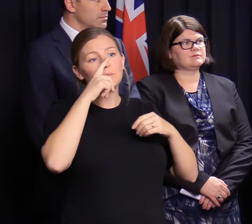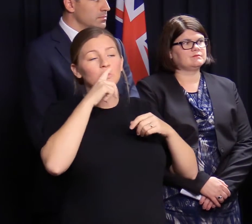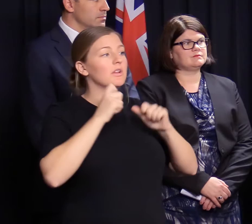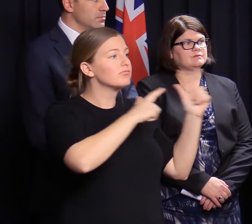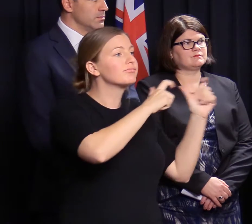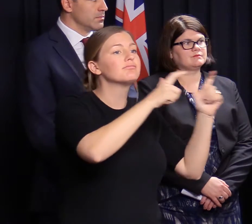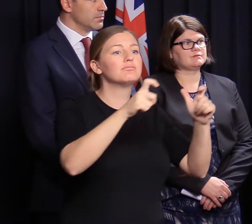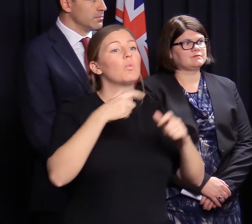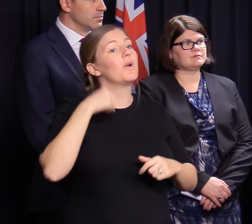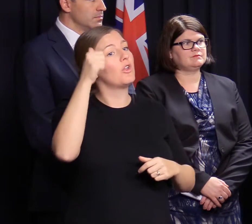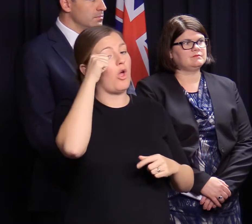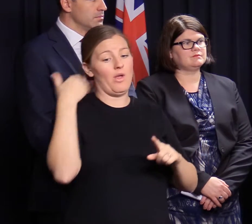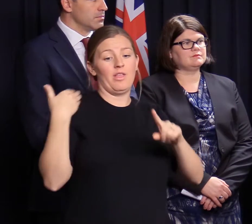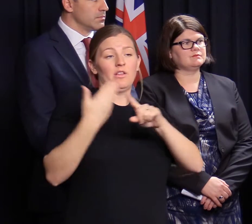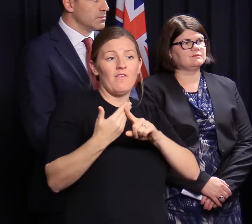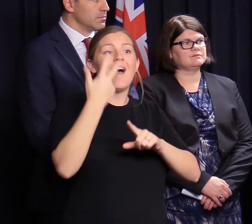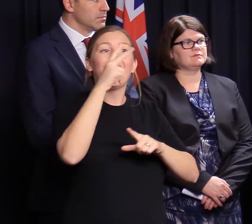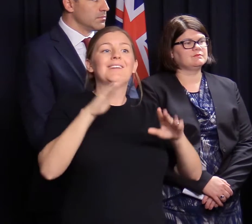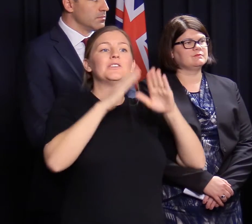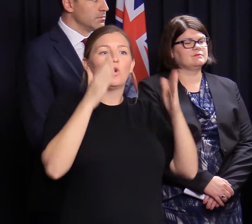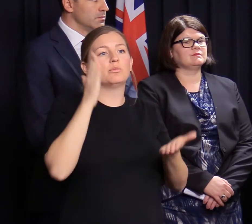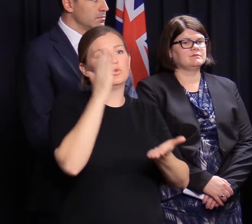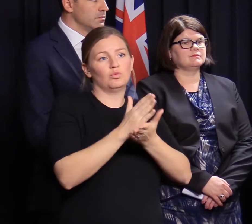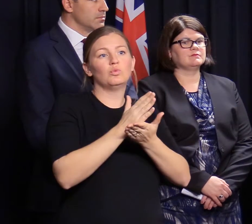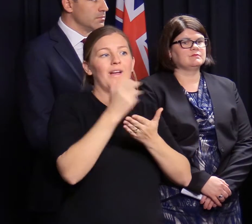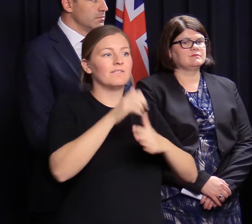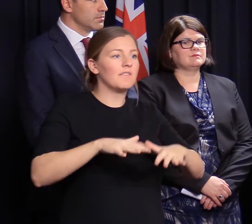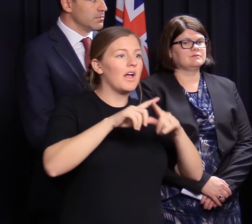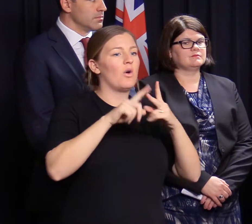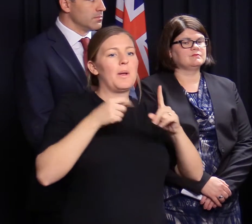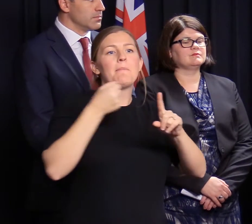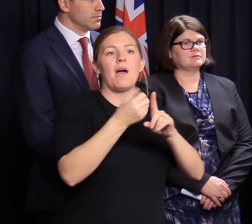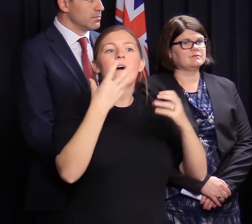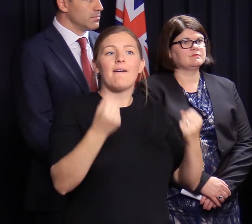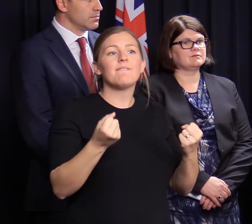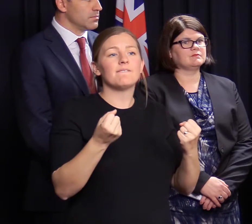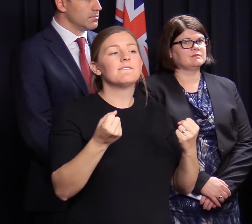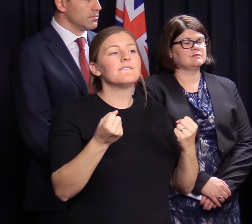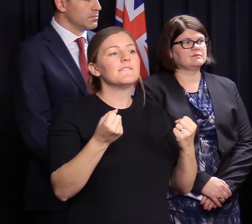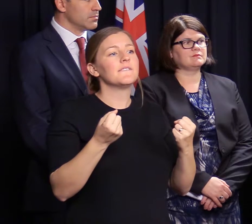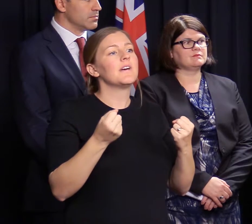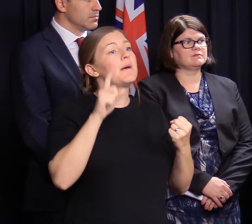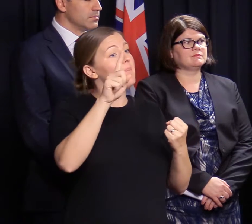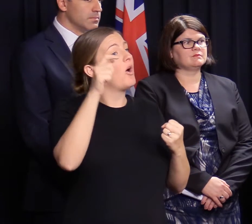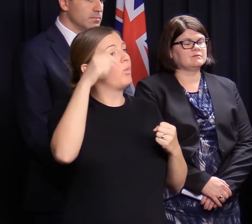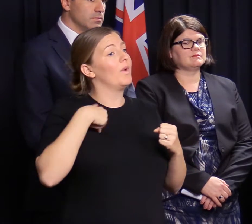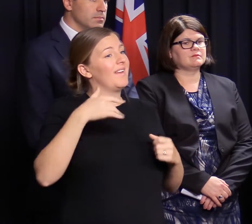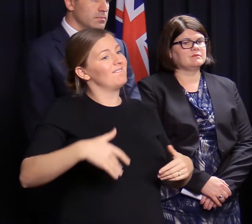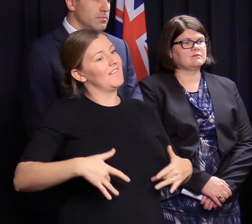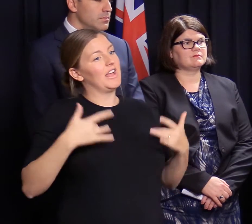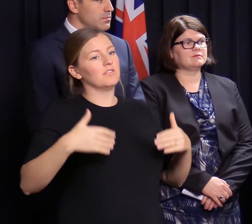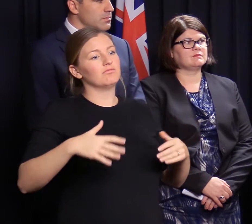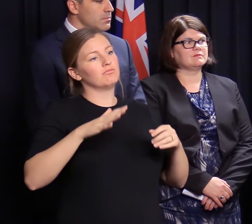do know that at least 80 homes were inundated or impacted. But it's also true to say that there are probably very many homes